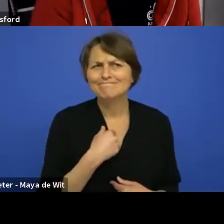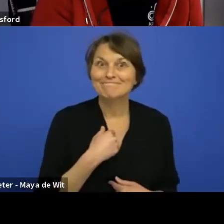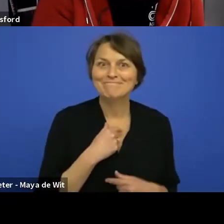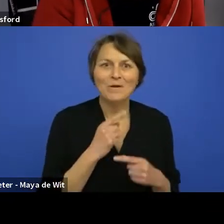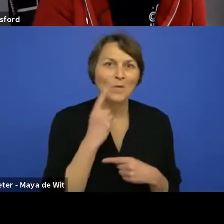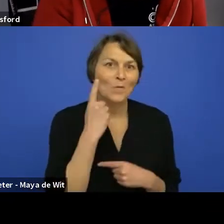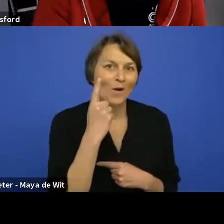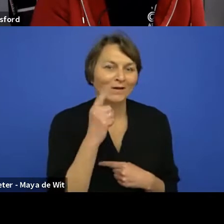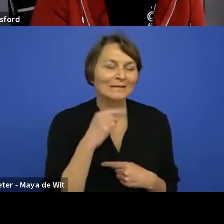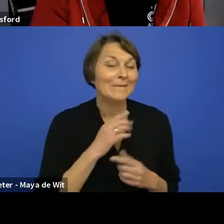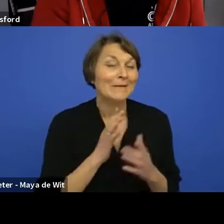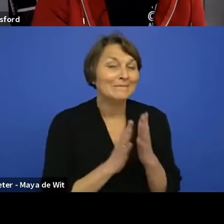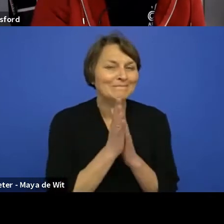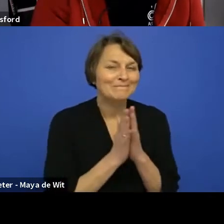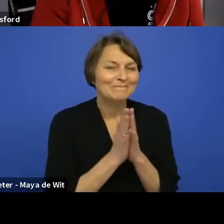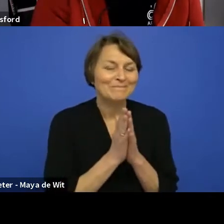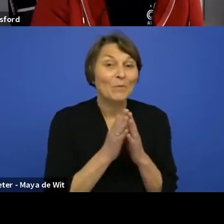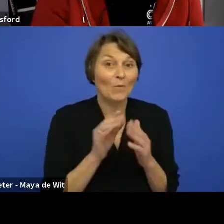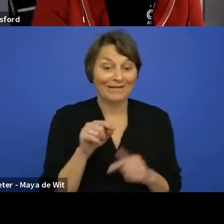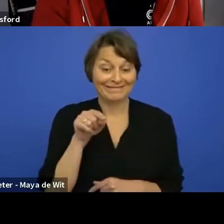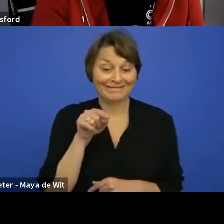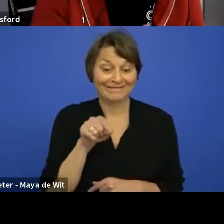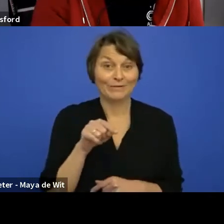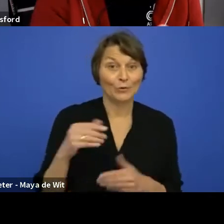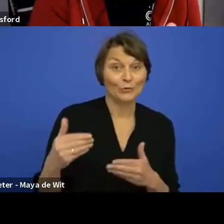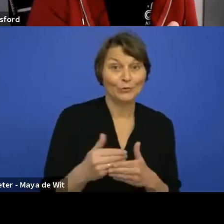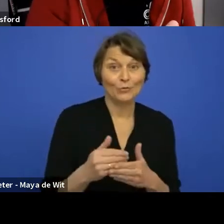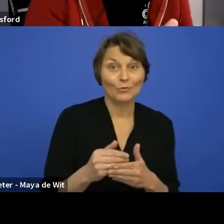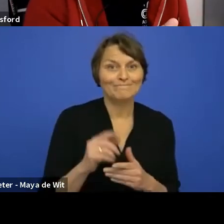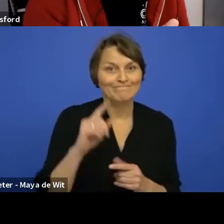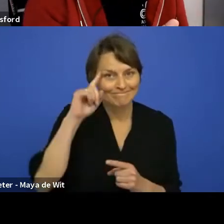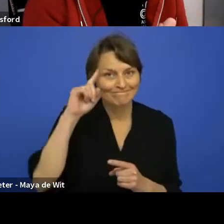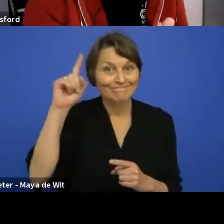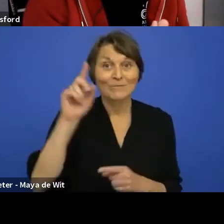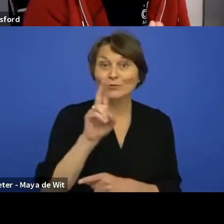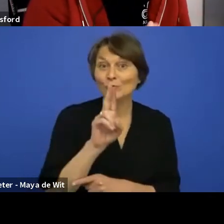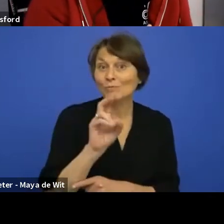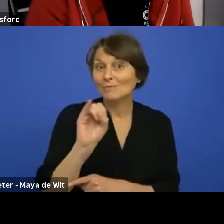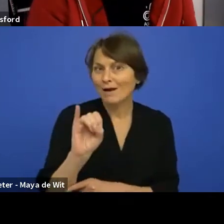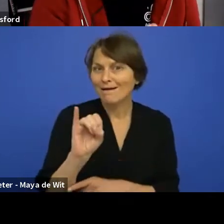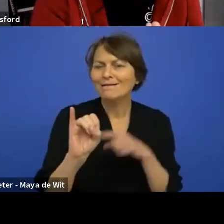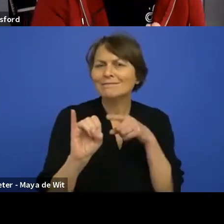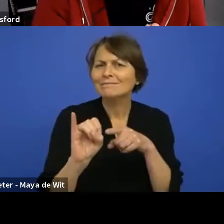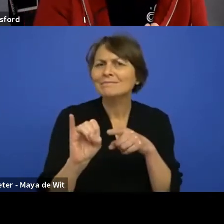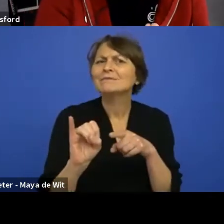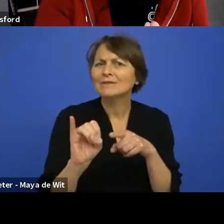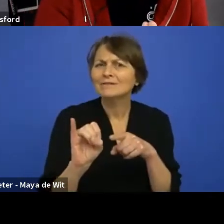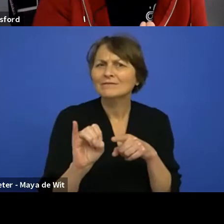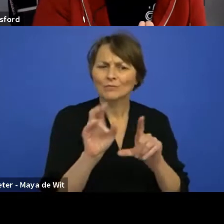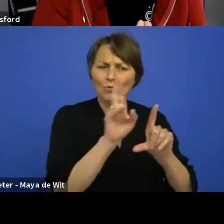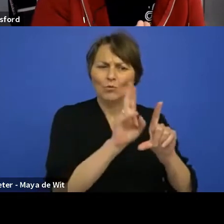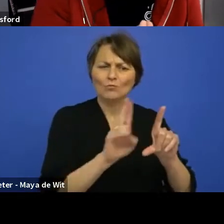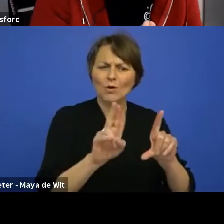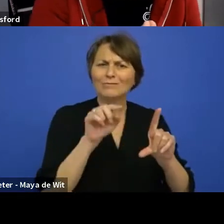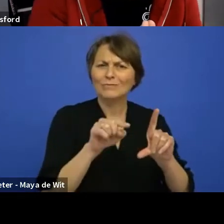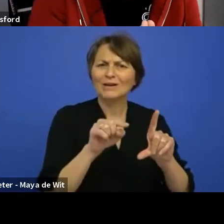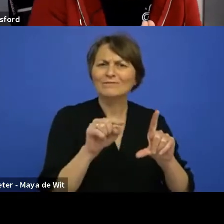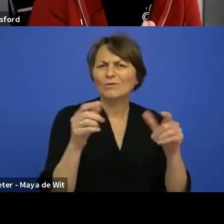new UI is this idea of, um, on Braco as a framework. So you, you've kind of touched on that a little bit in the RFC,